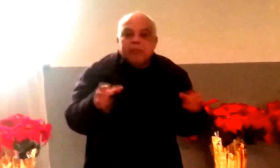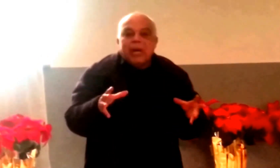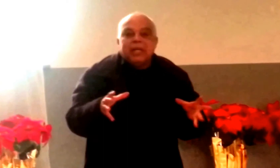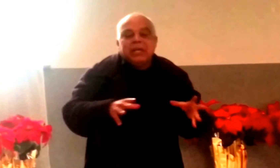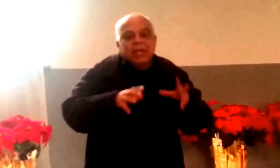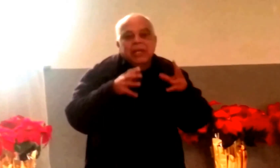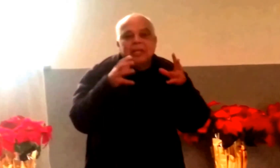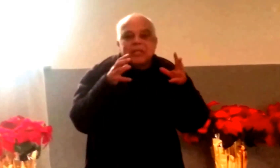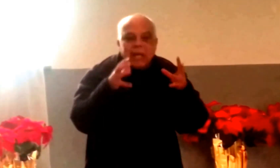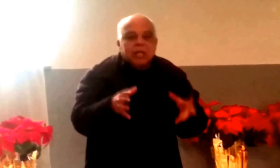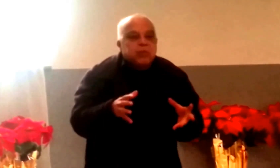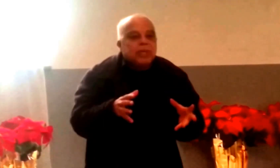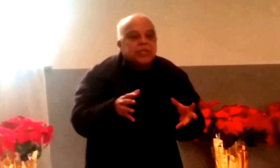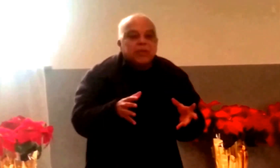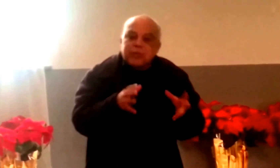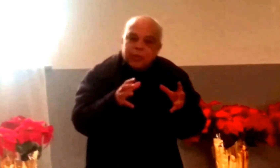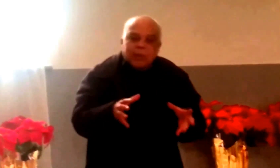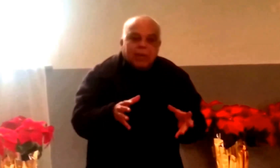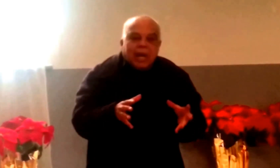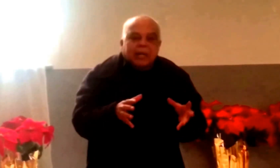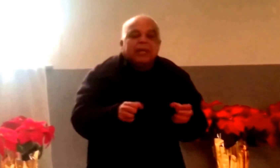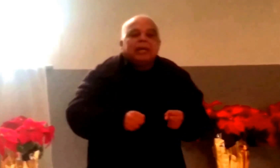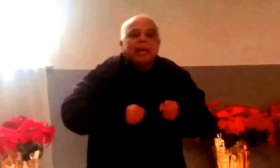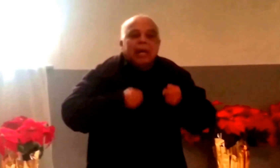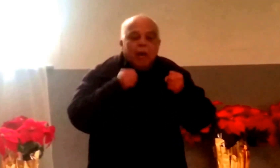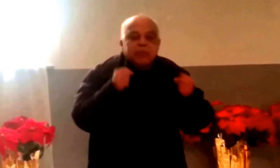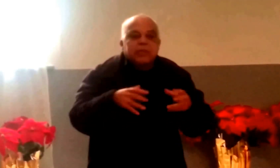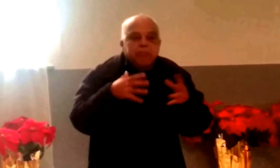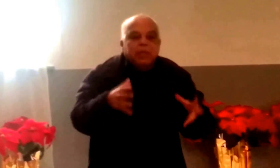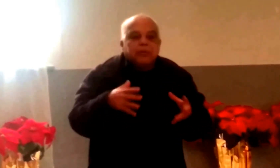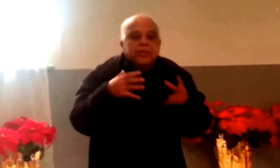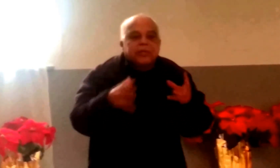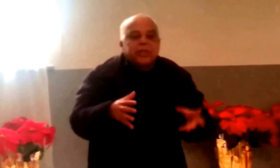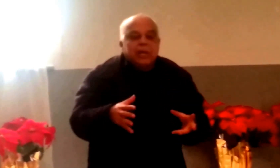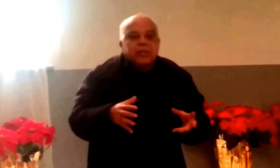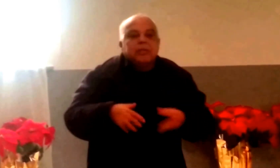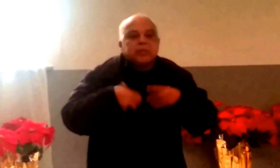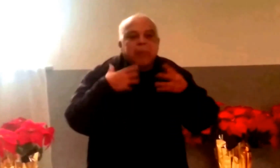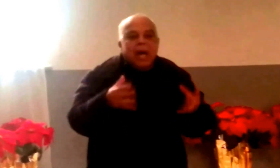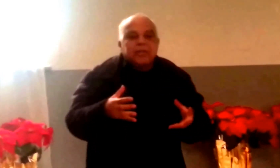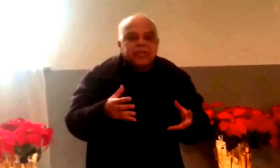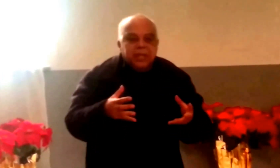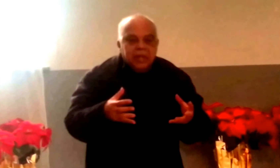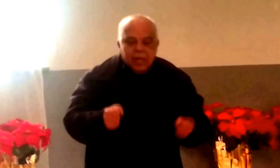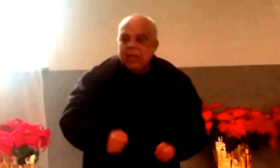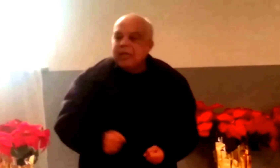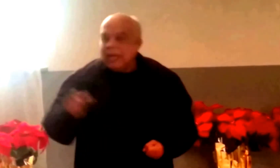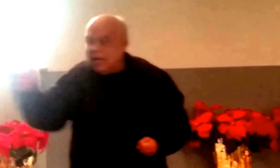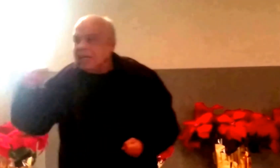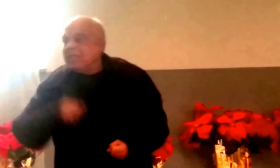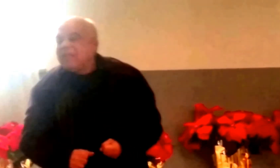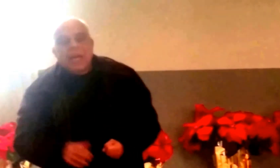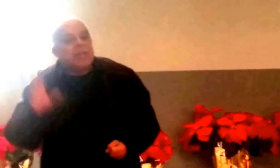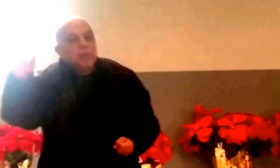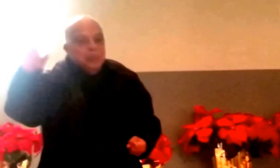everybody stays with us till two o'clock. It helps us build this agenda, this policy. And we thank you.